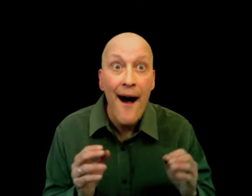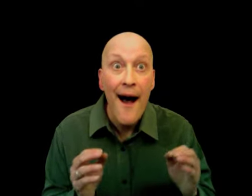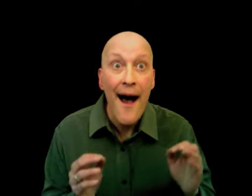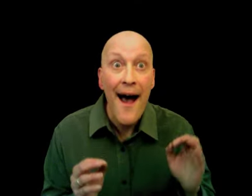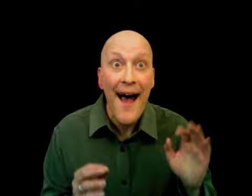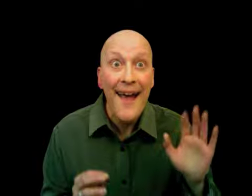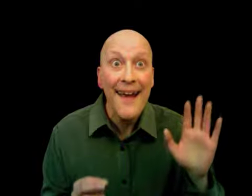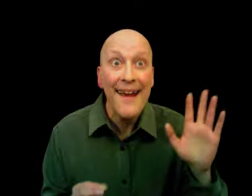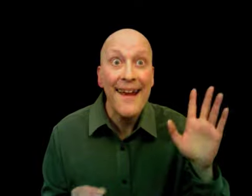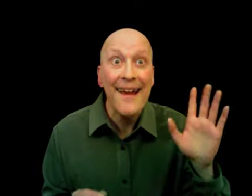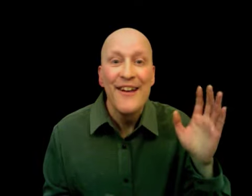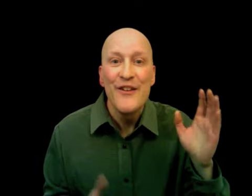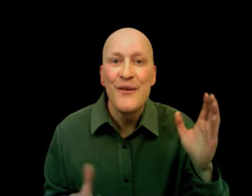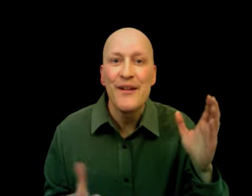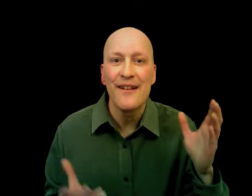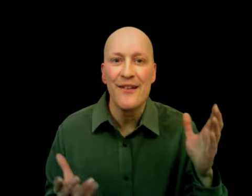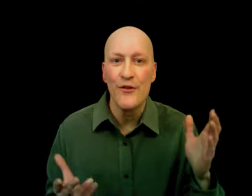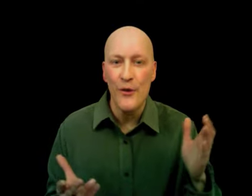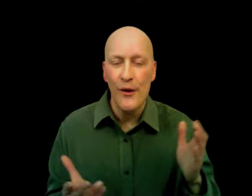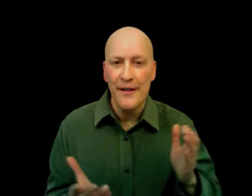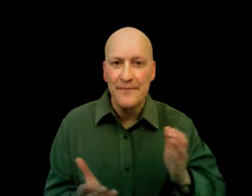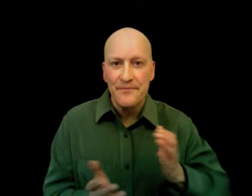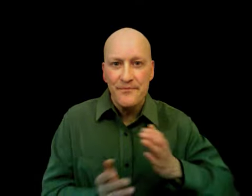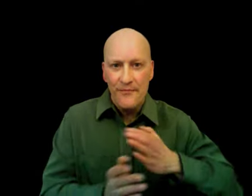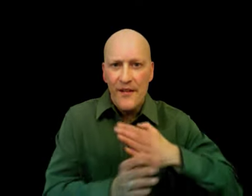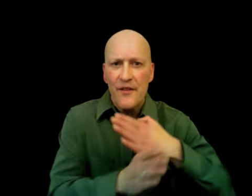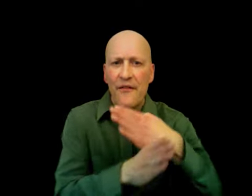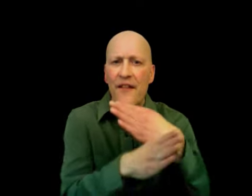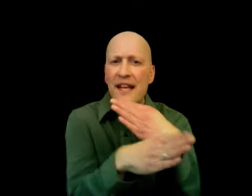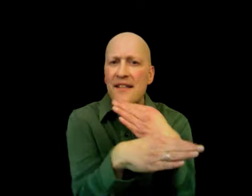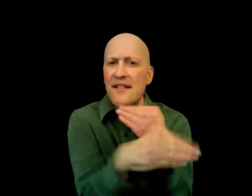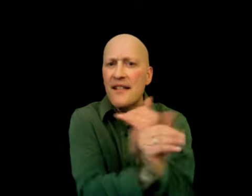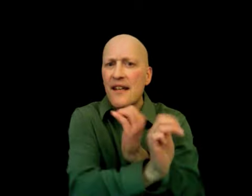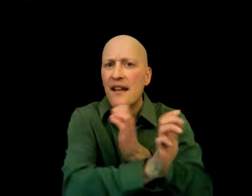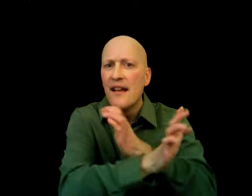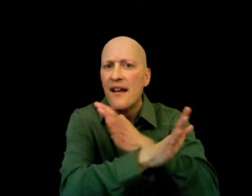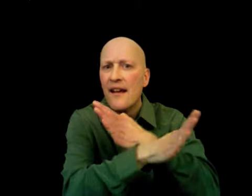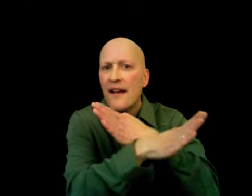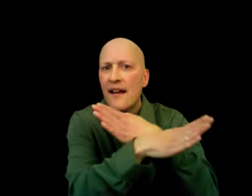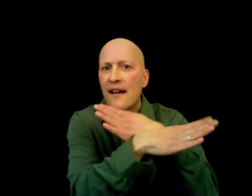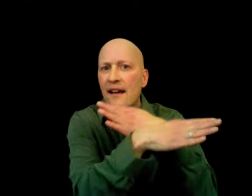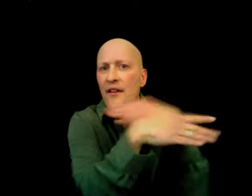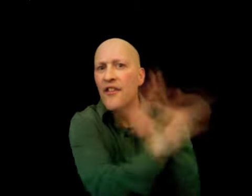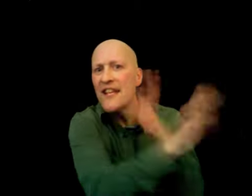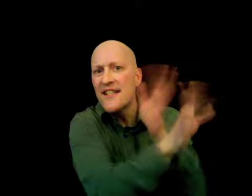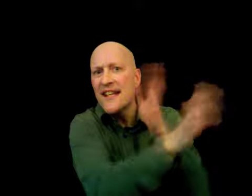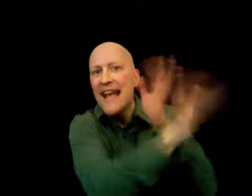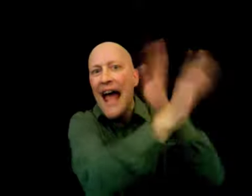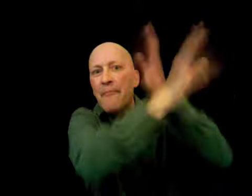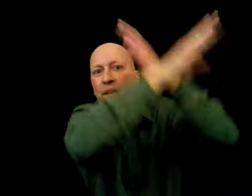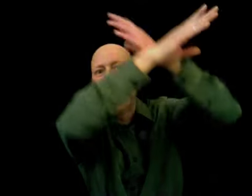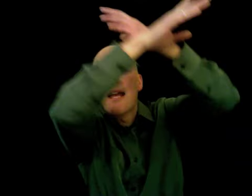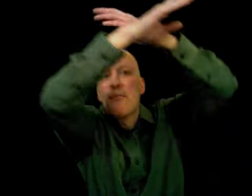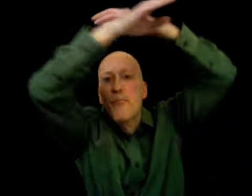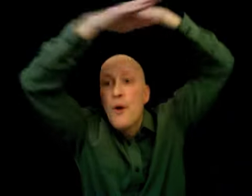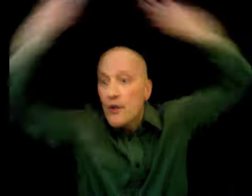Hi. You can enjoy the fantasy. Things can happen in books